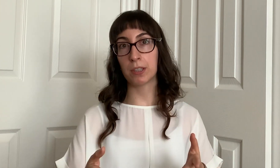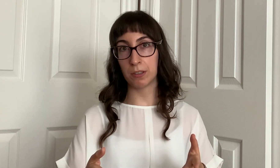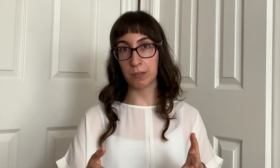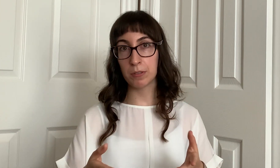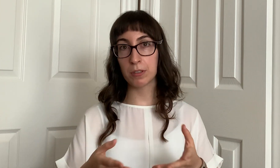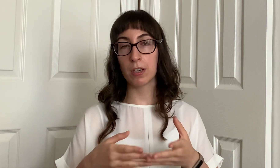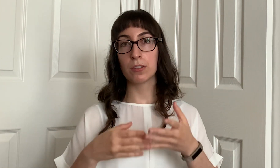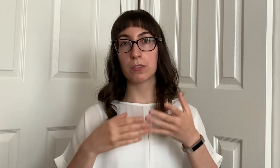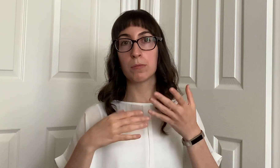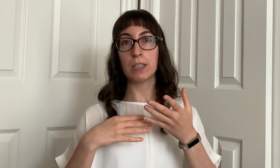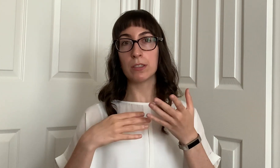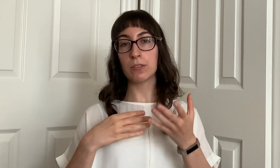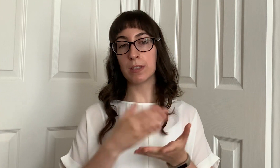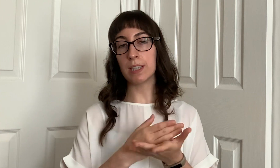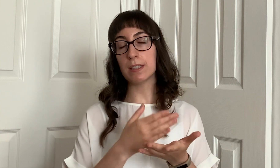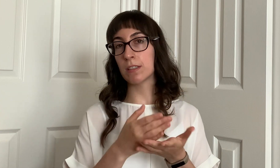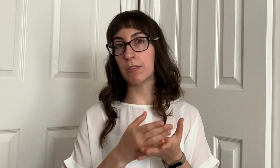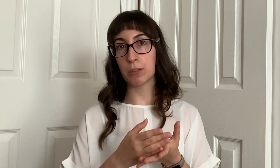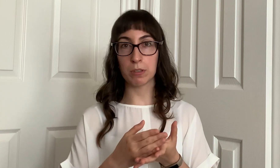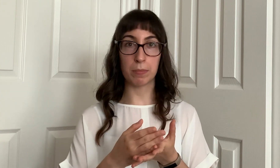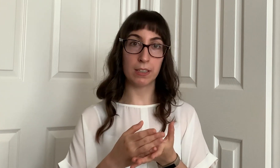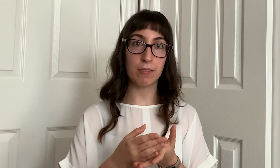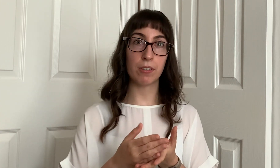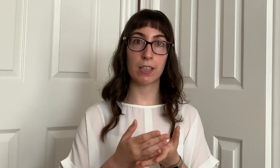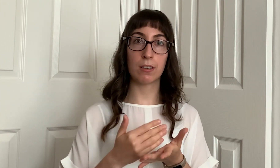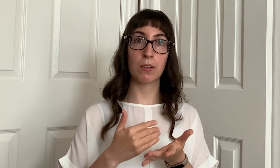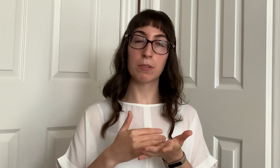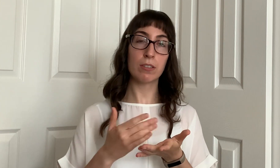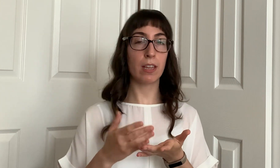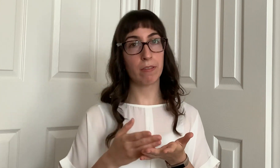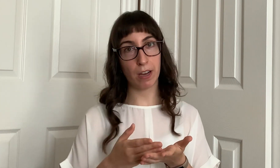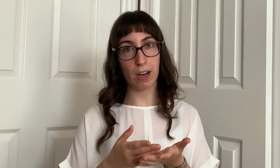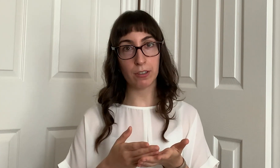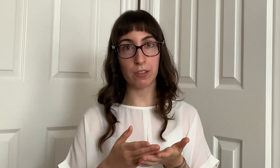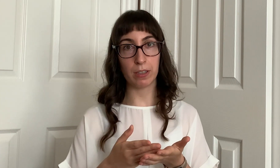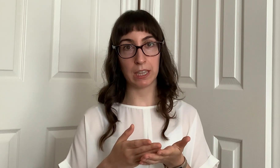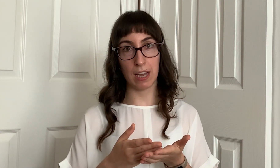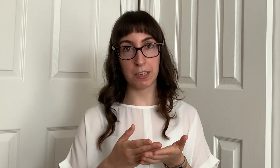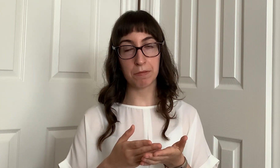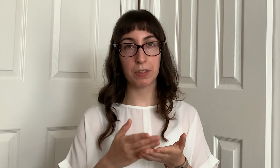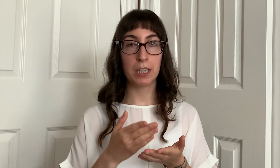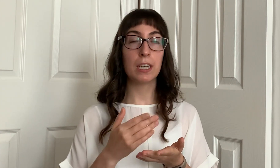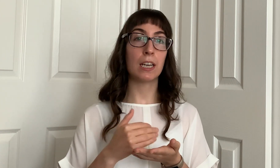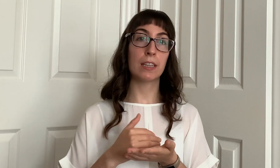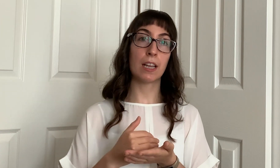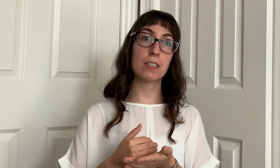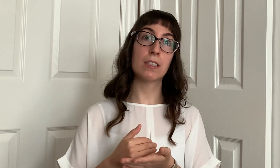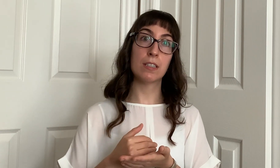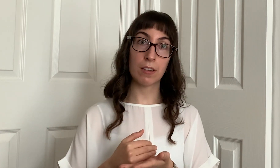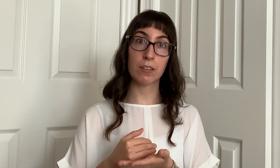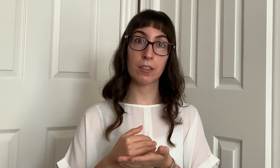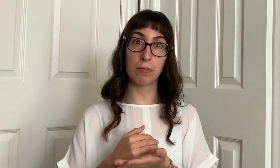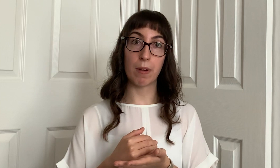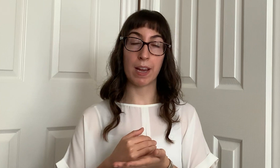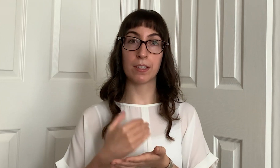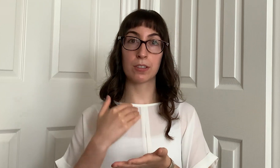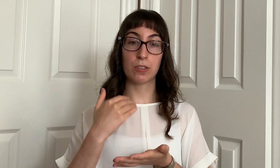values so what do these individuals believe in what do they value in life and that's another good way